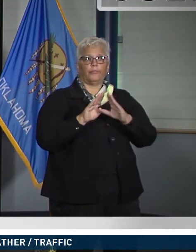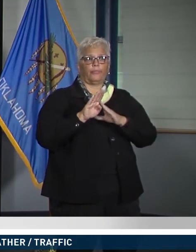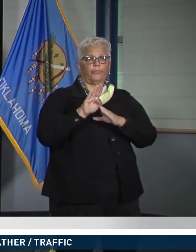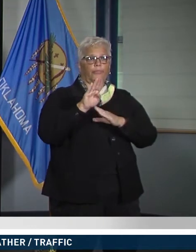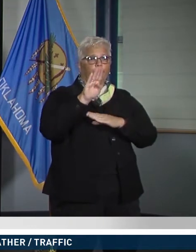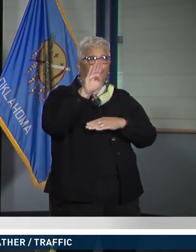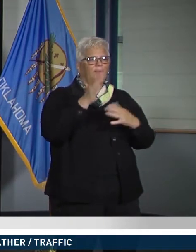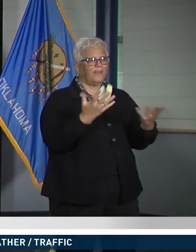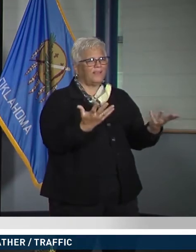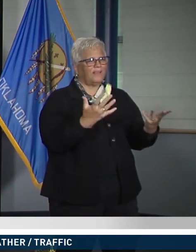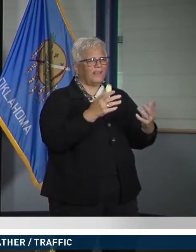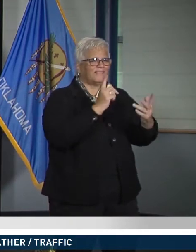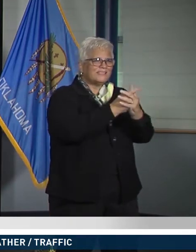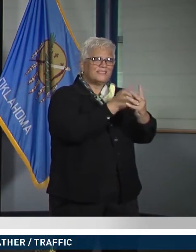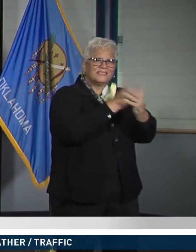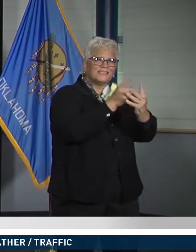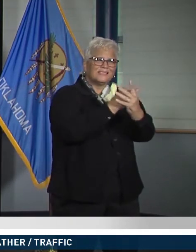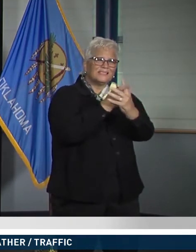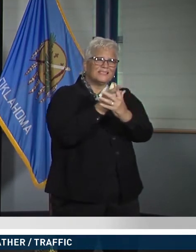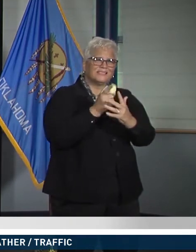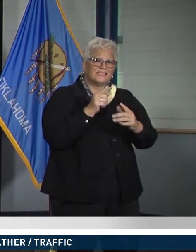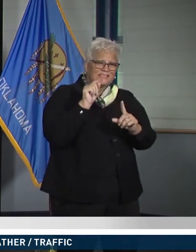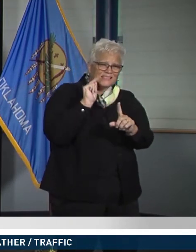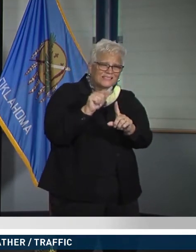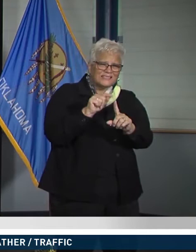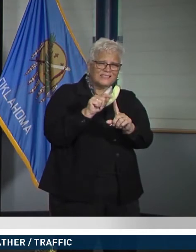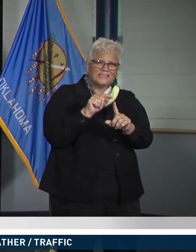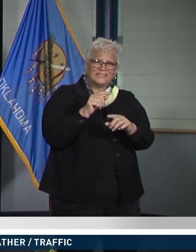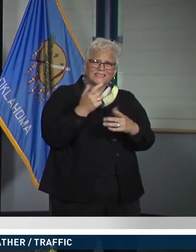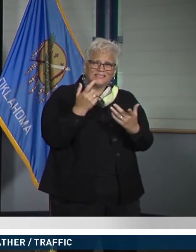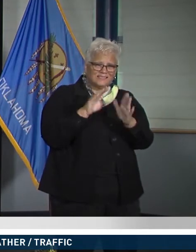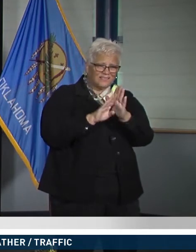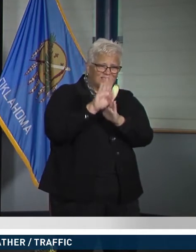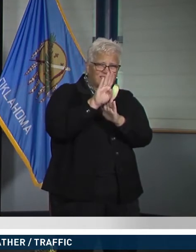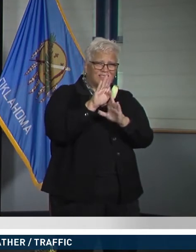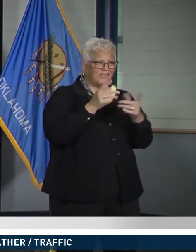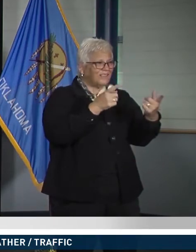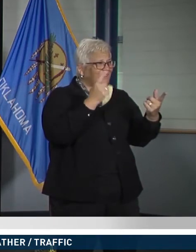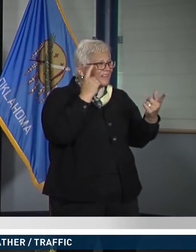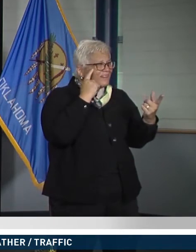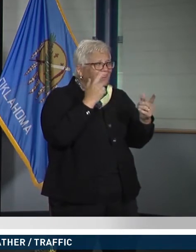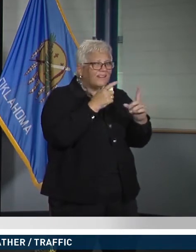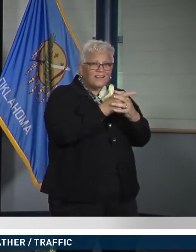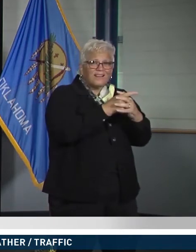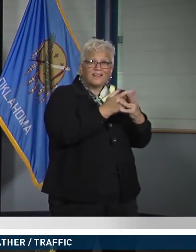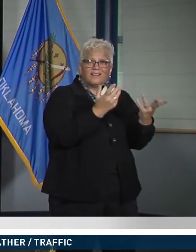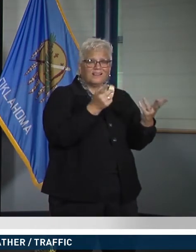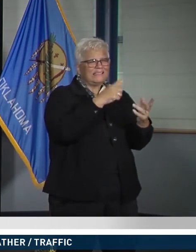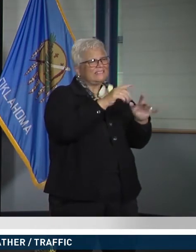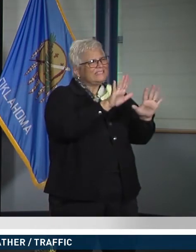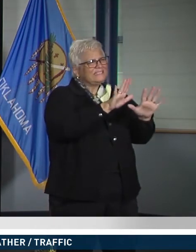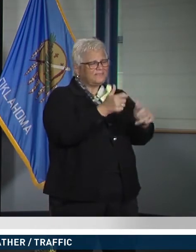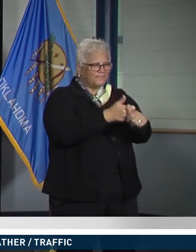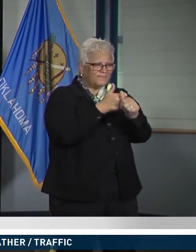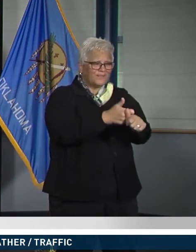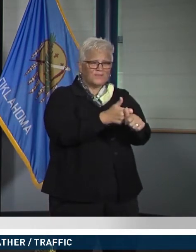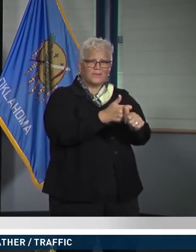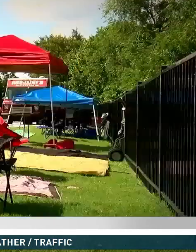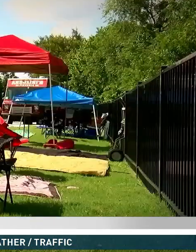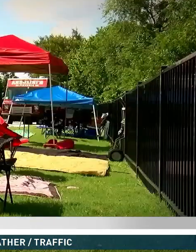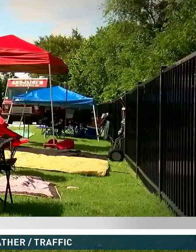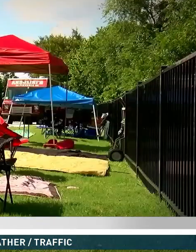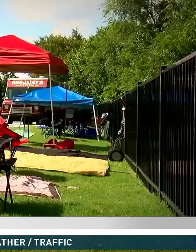physical distancing, wearing masks and washing hands, we have a great potential to be overwhelmed, both our public health and the health care system. Dart